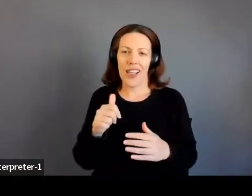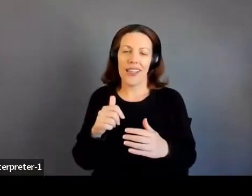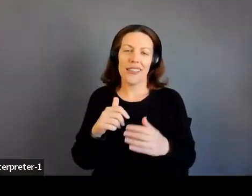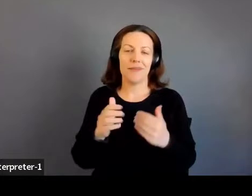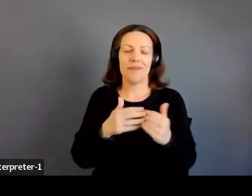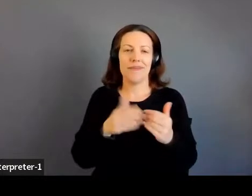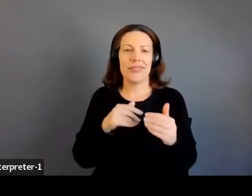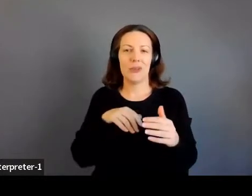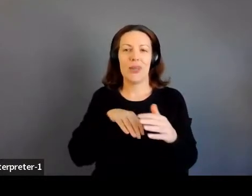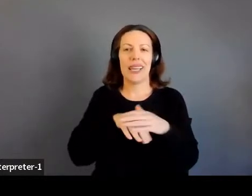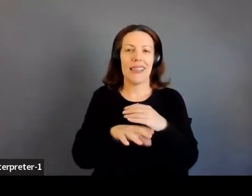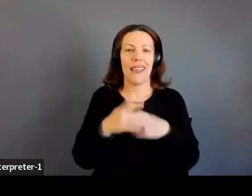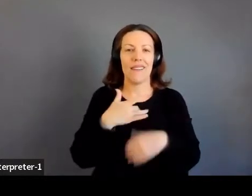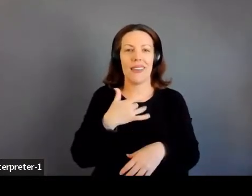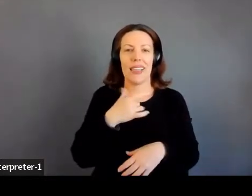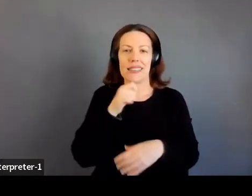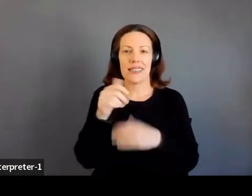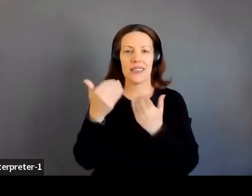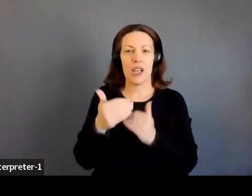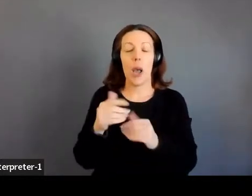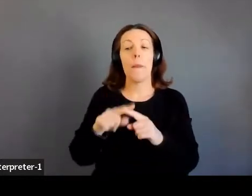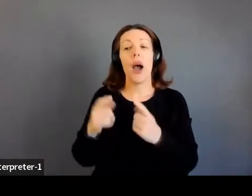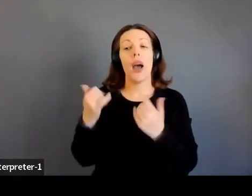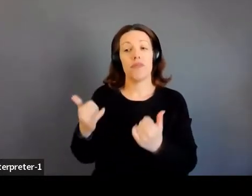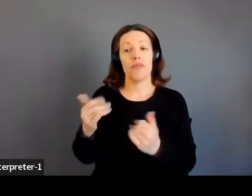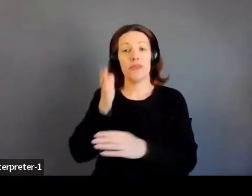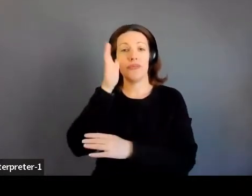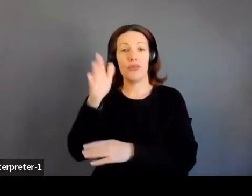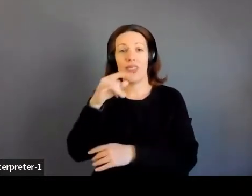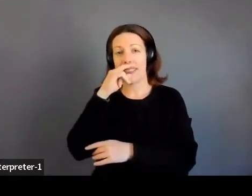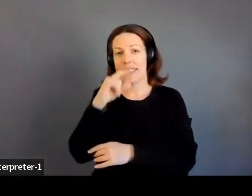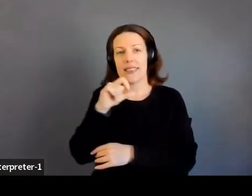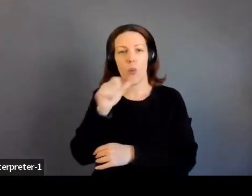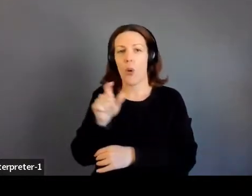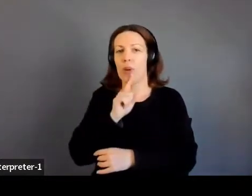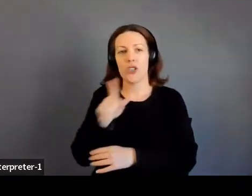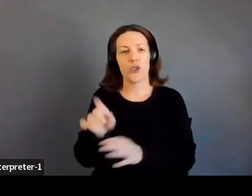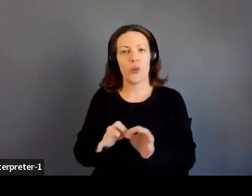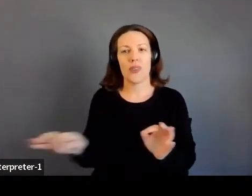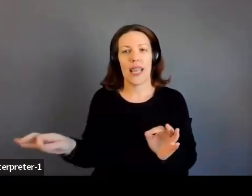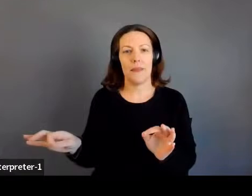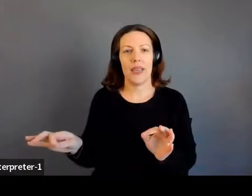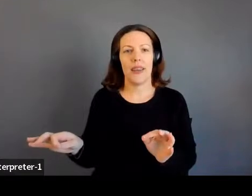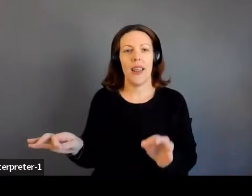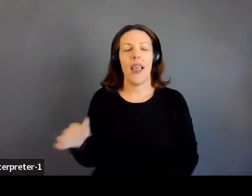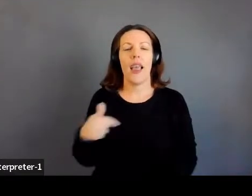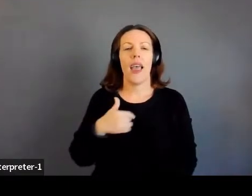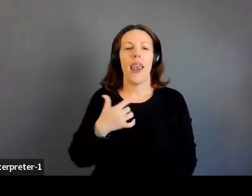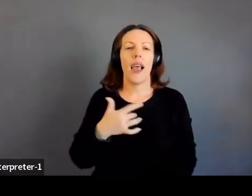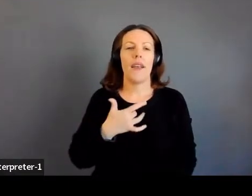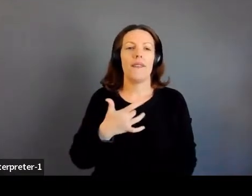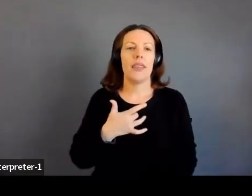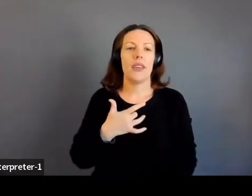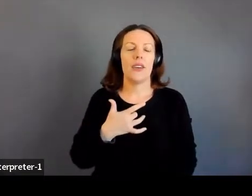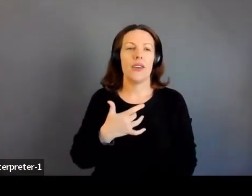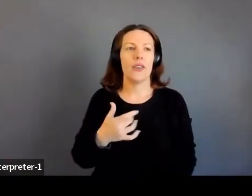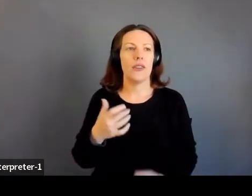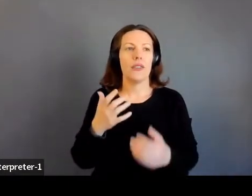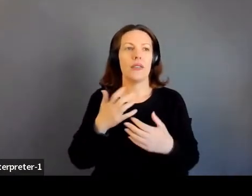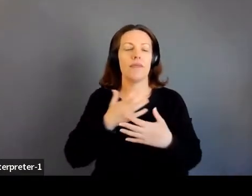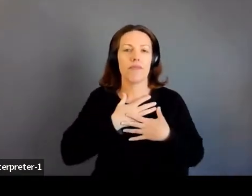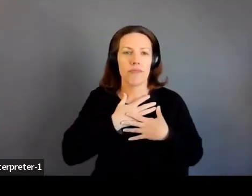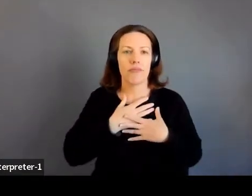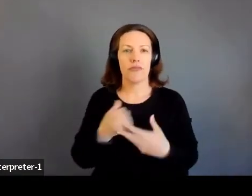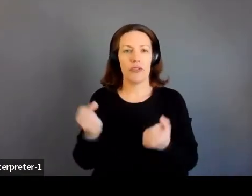and an issue that is not going to be true for these kids going forward. And I can't tell you the amount of messages that I received